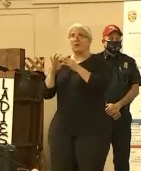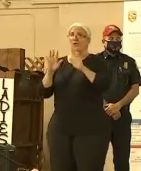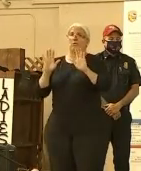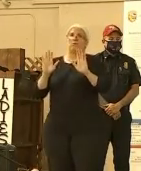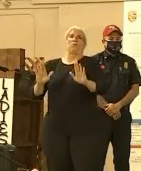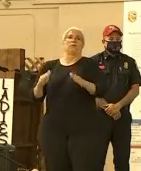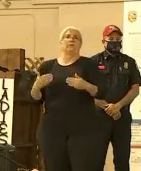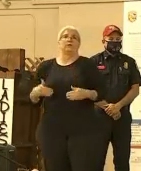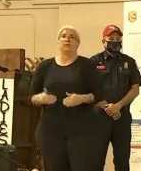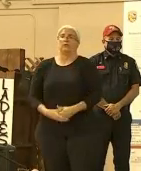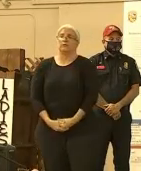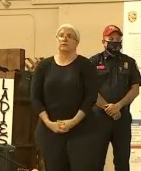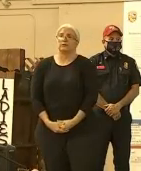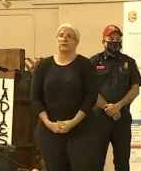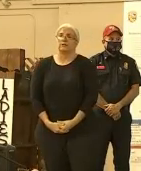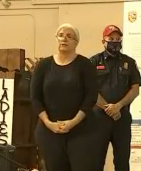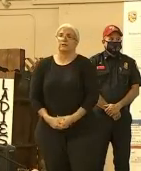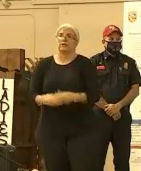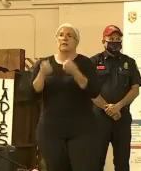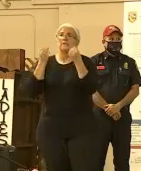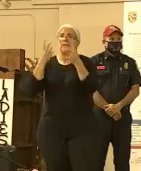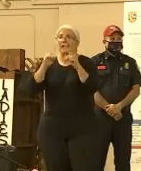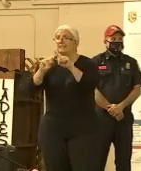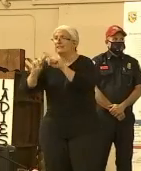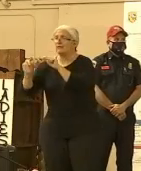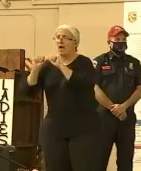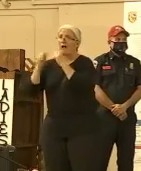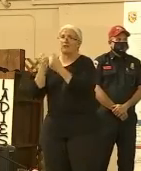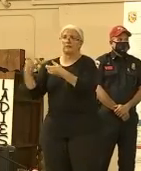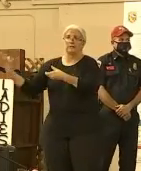involved here, and it takes that cooperation. Thank you.